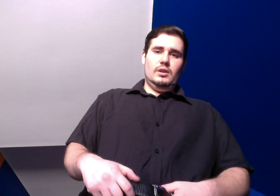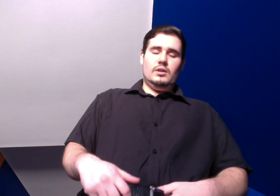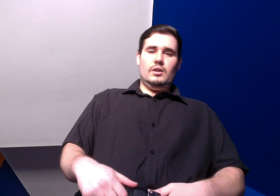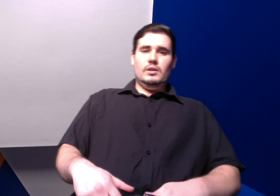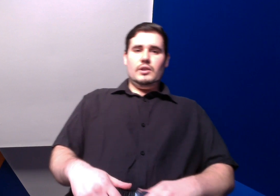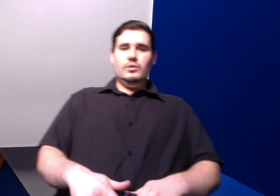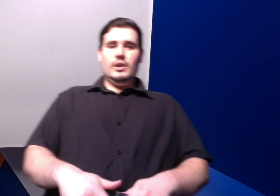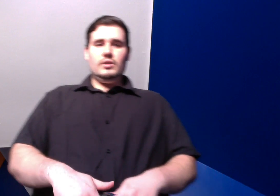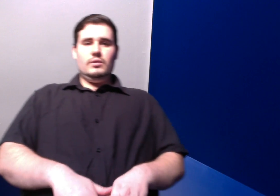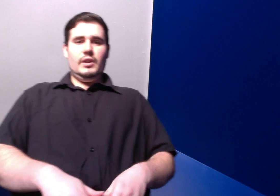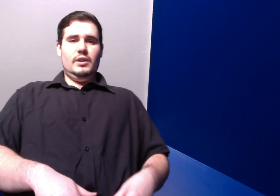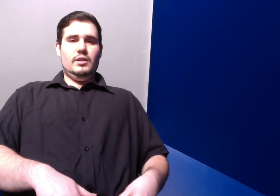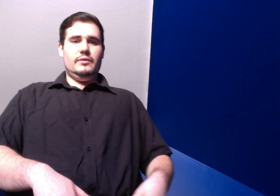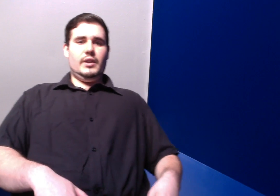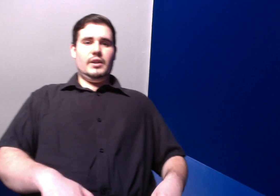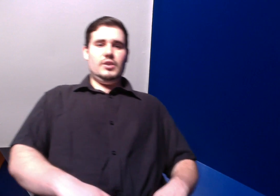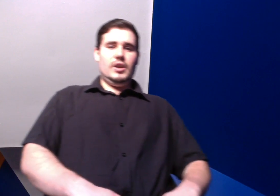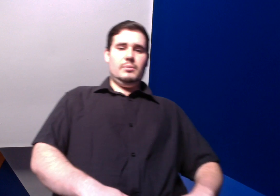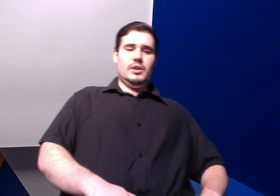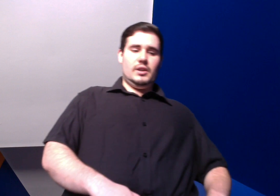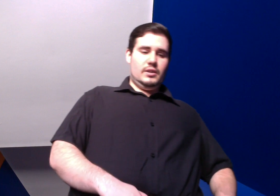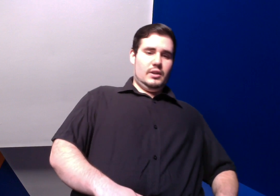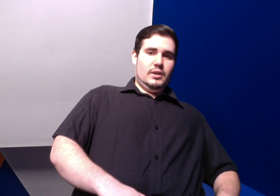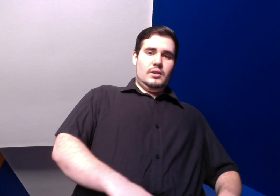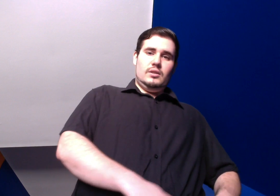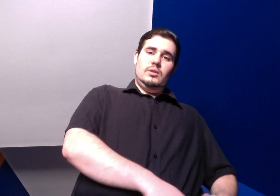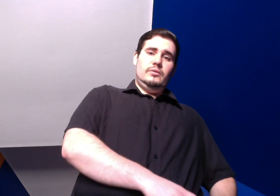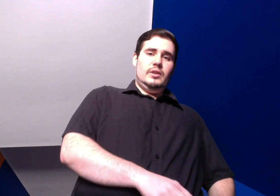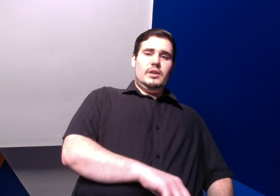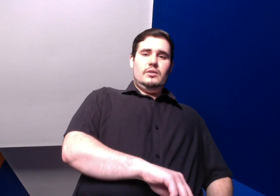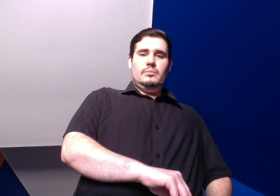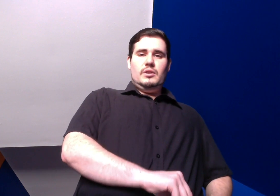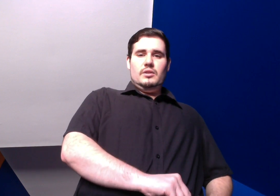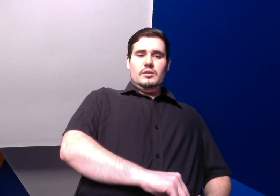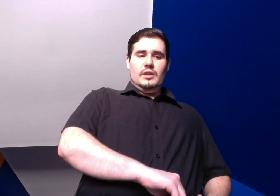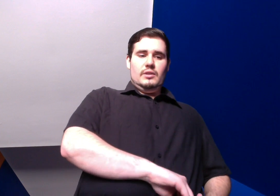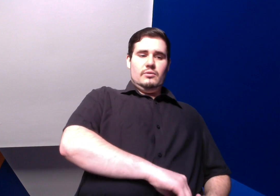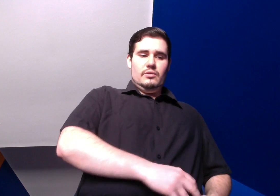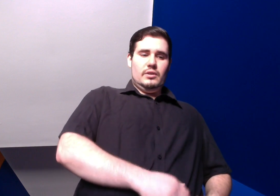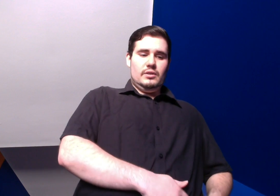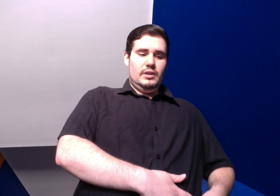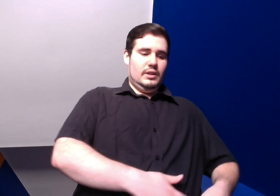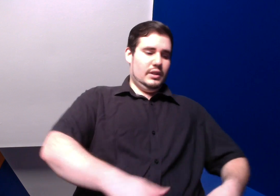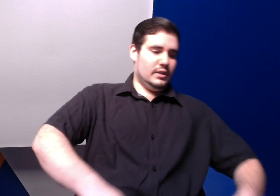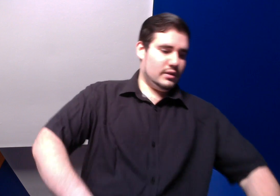I'll let you guys know later if I get the job or not hopefully I do because I really need it